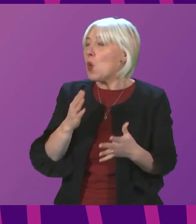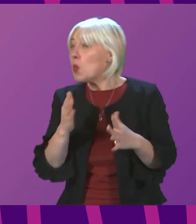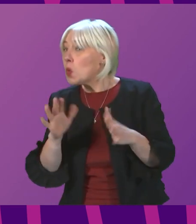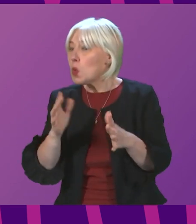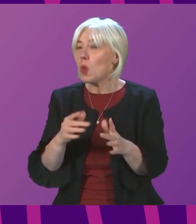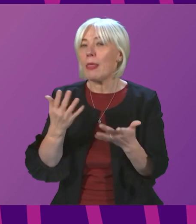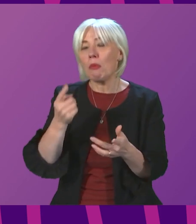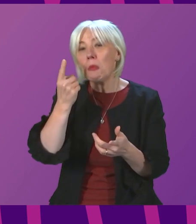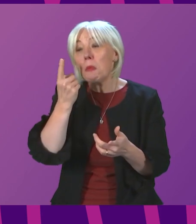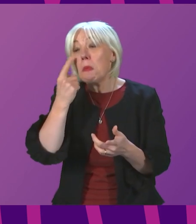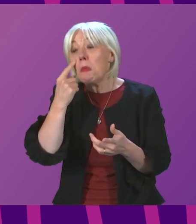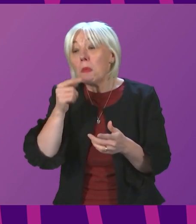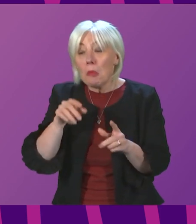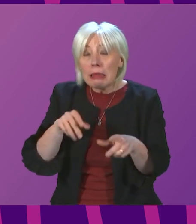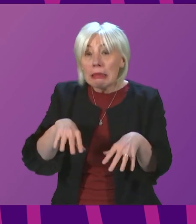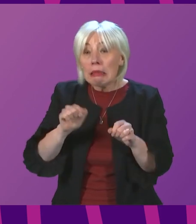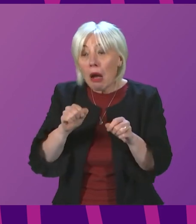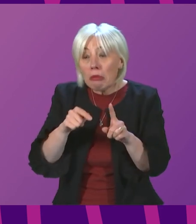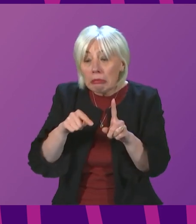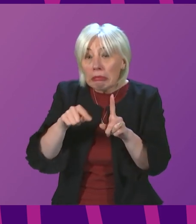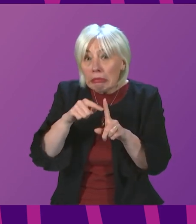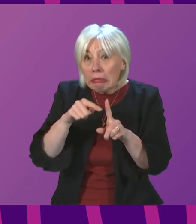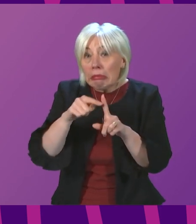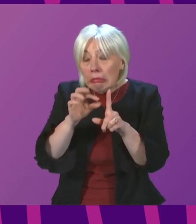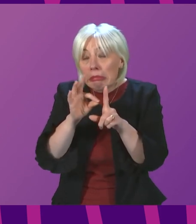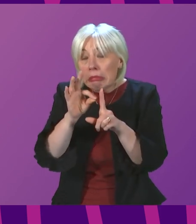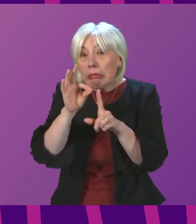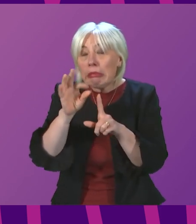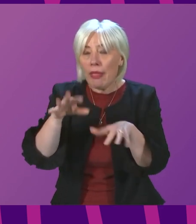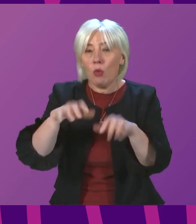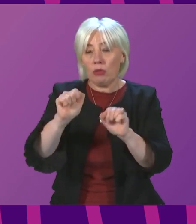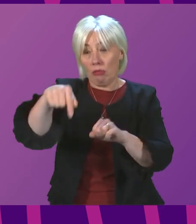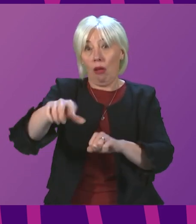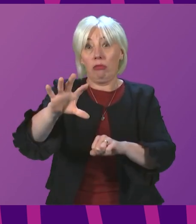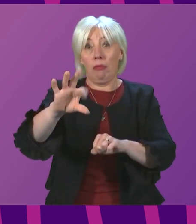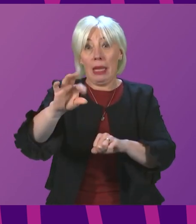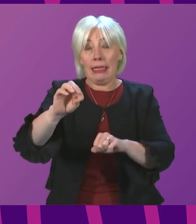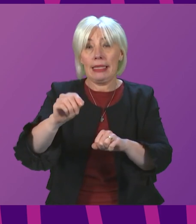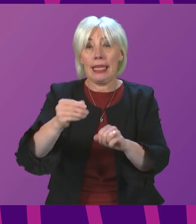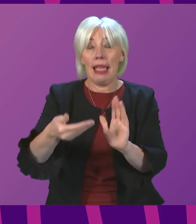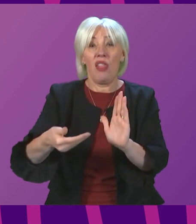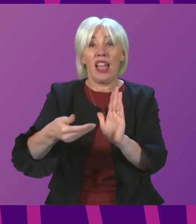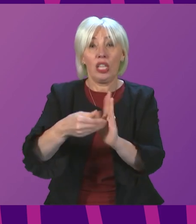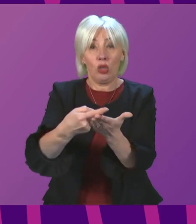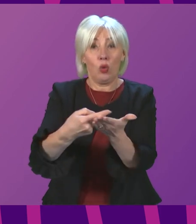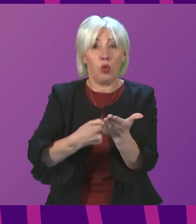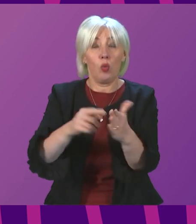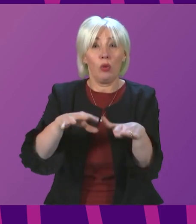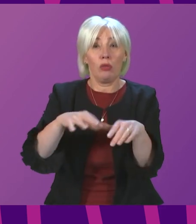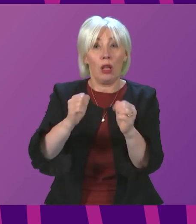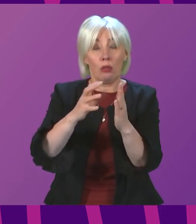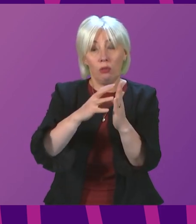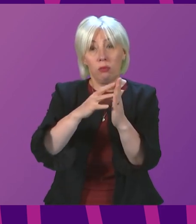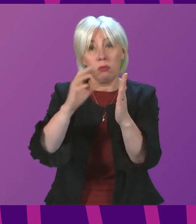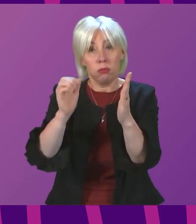signs of improvement. That is allowing us to start the process from Monday of lifting the additional restrictions. And I hope that next week I will be able to